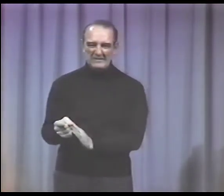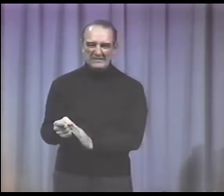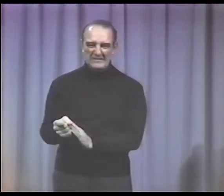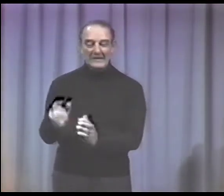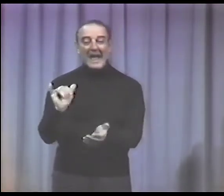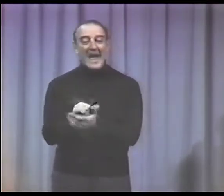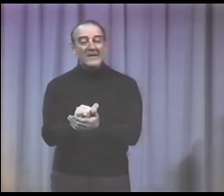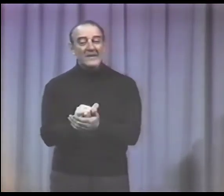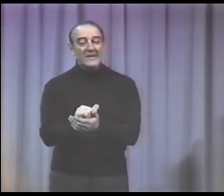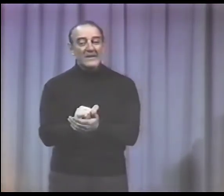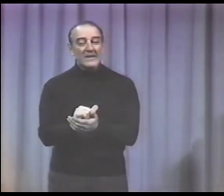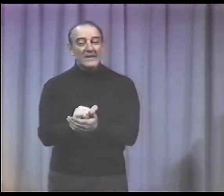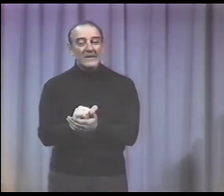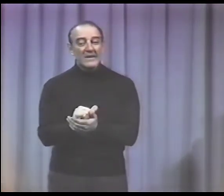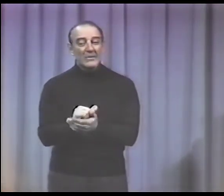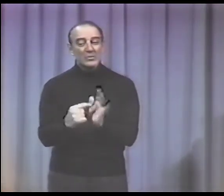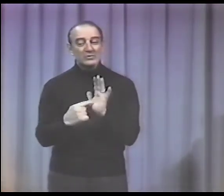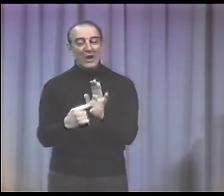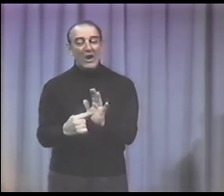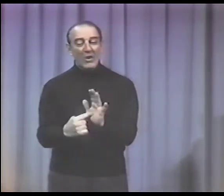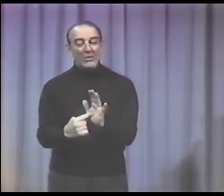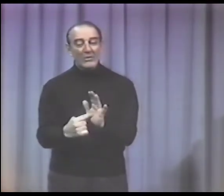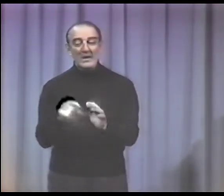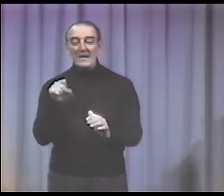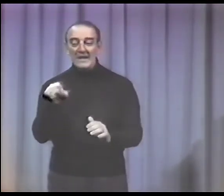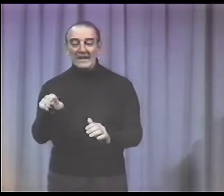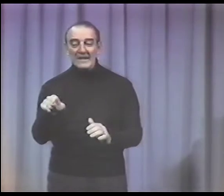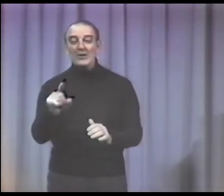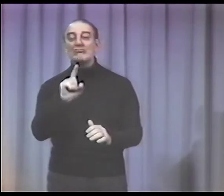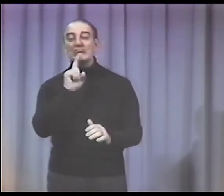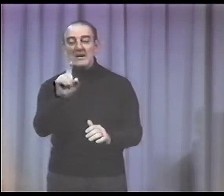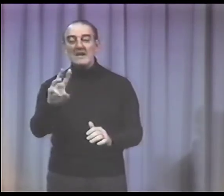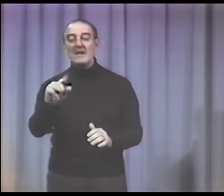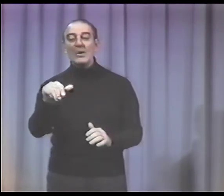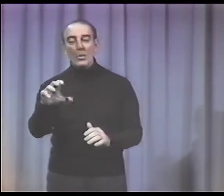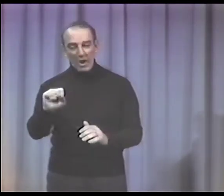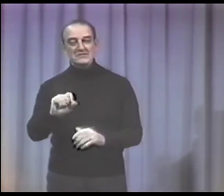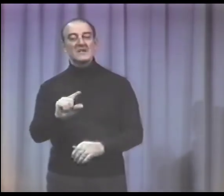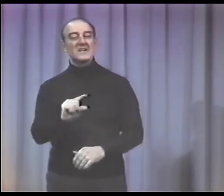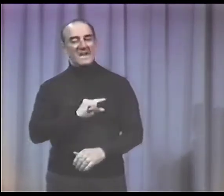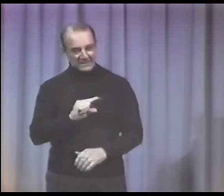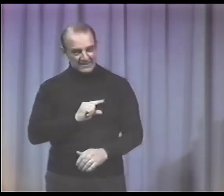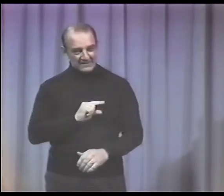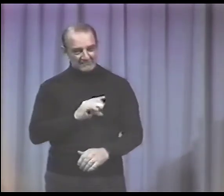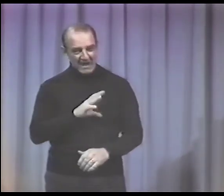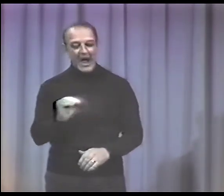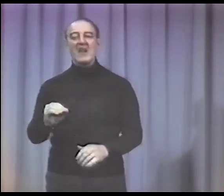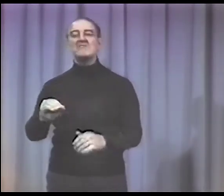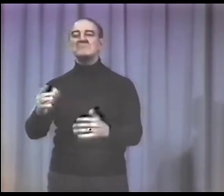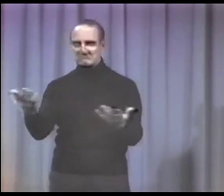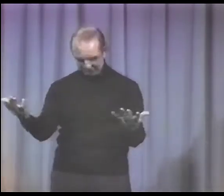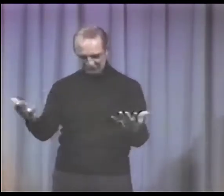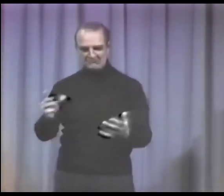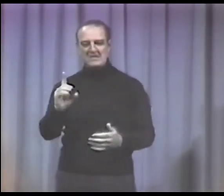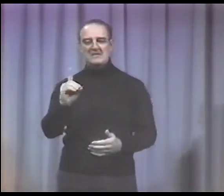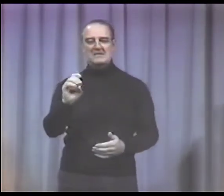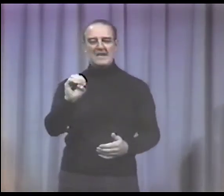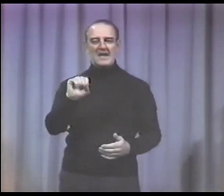the prisoner would be torn to pieces in an instant. And that result would show